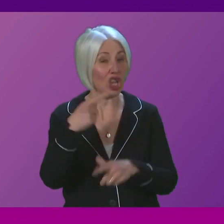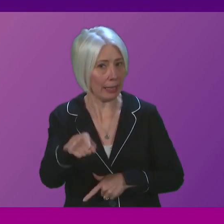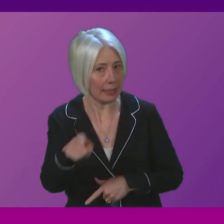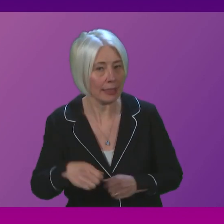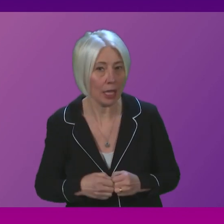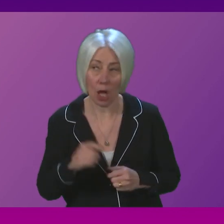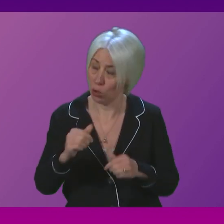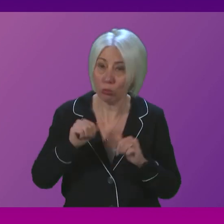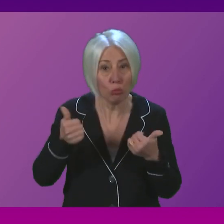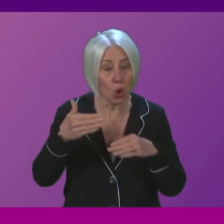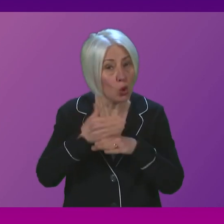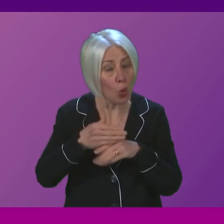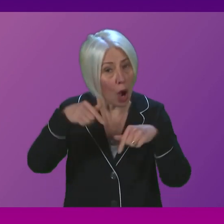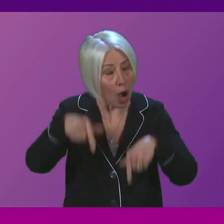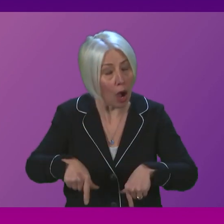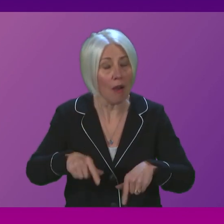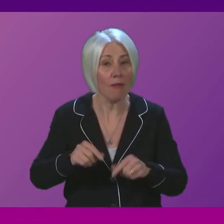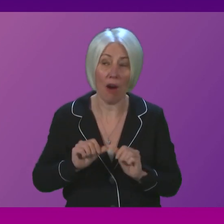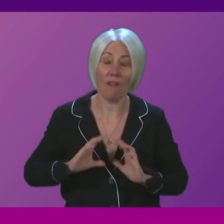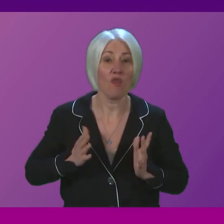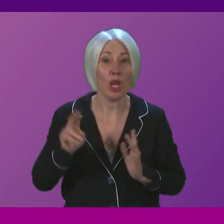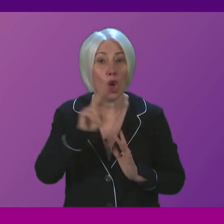really good work in Scotland on universal free school meals